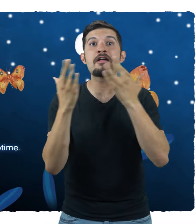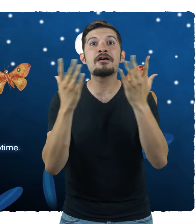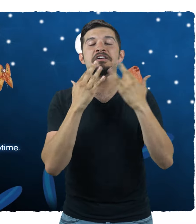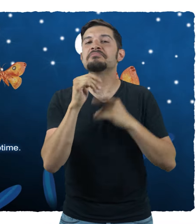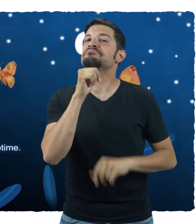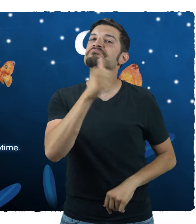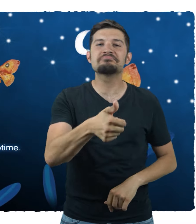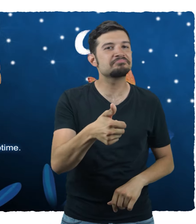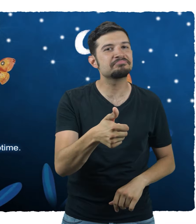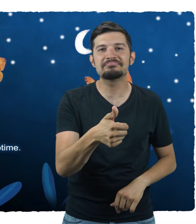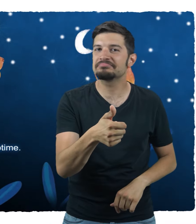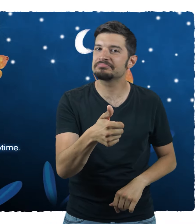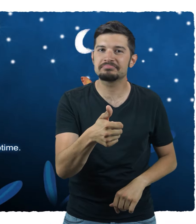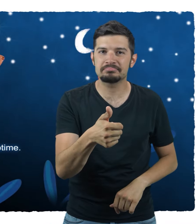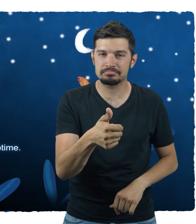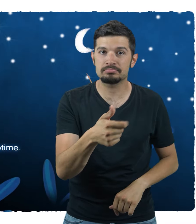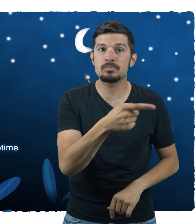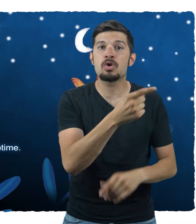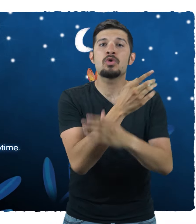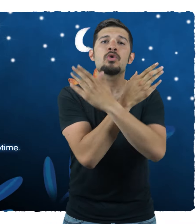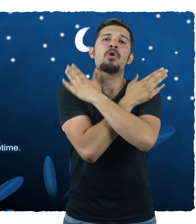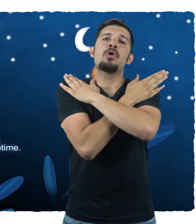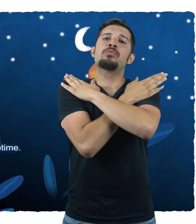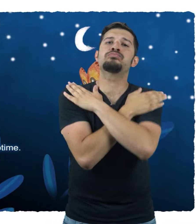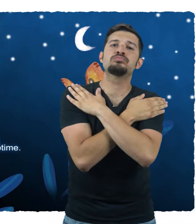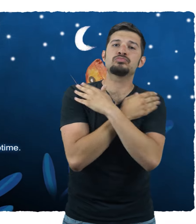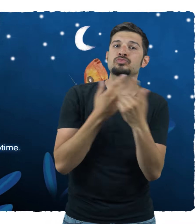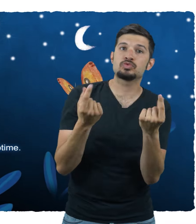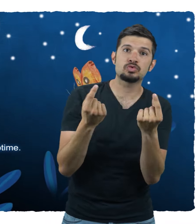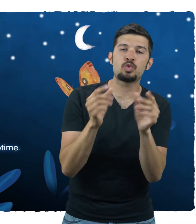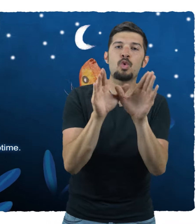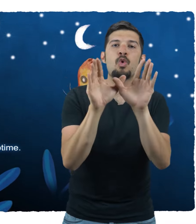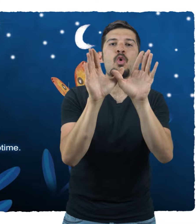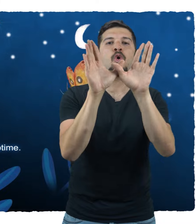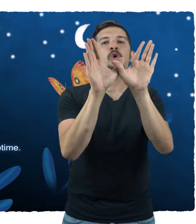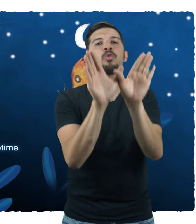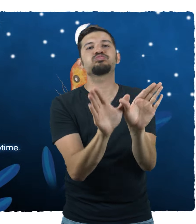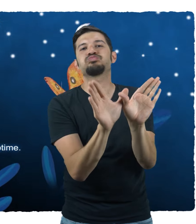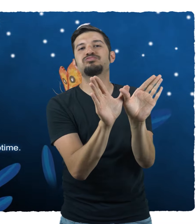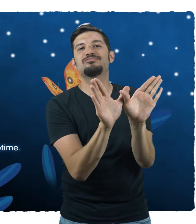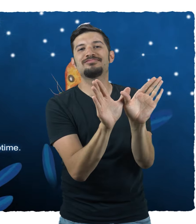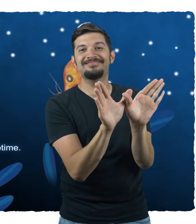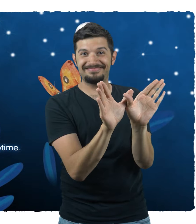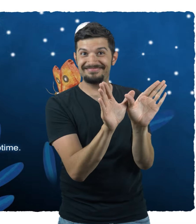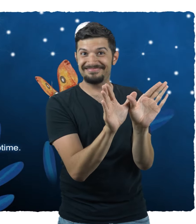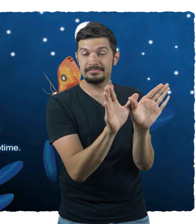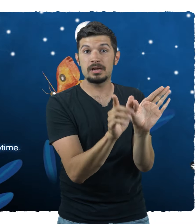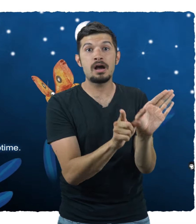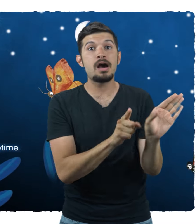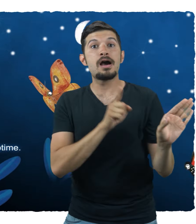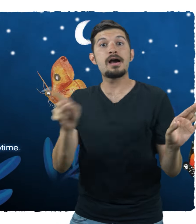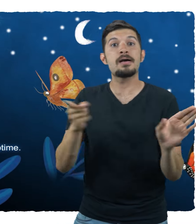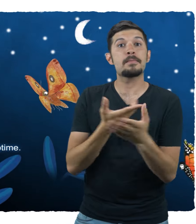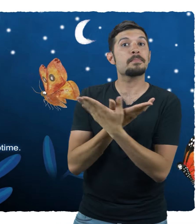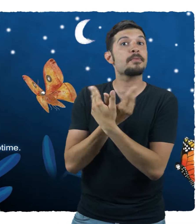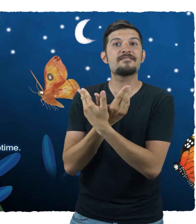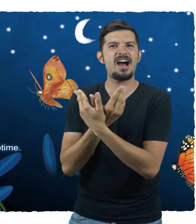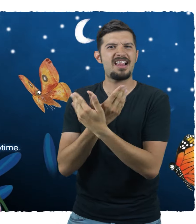while most butterflies are active during the day. Drab-colored moths rest with open wings,